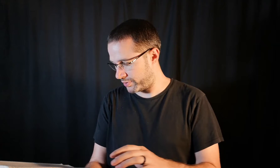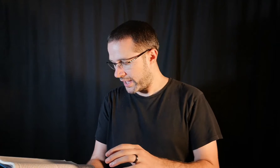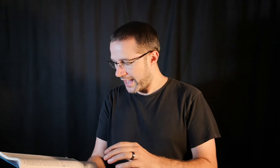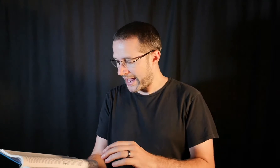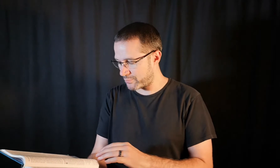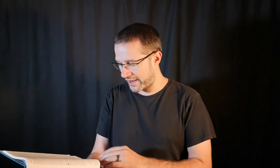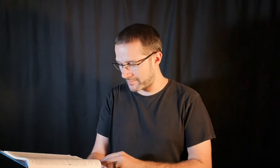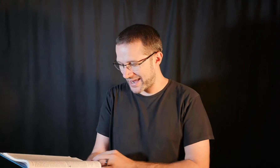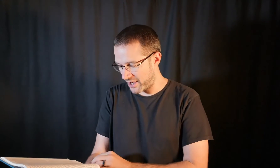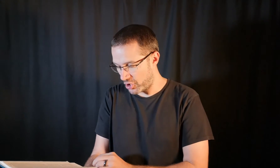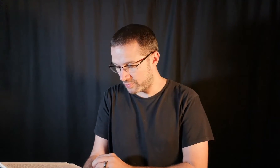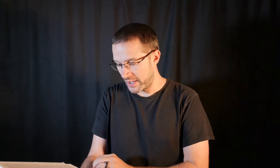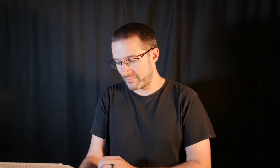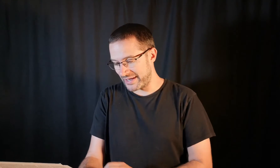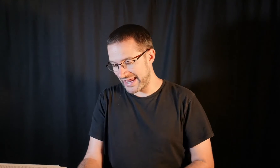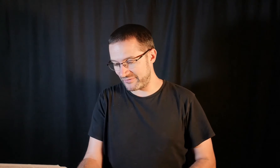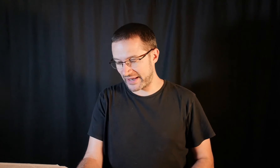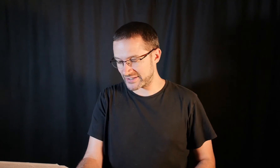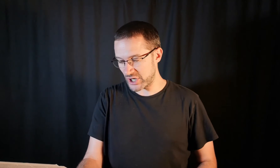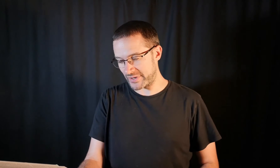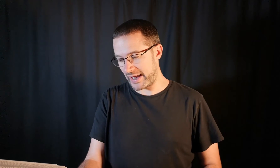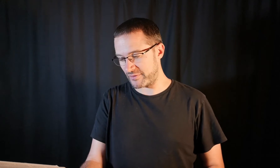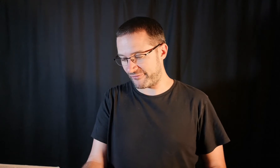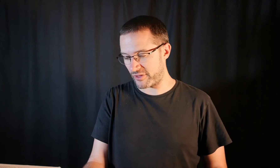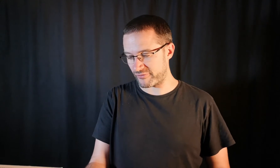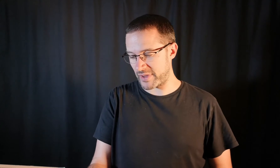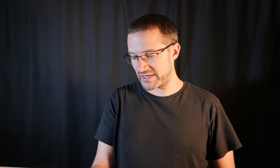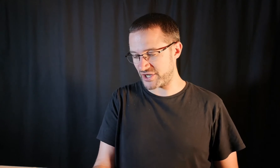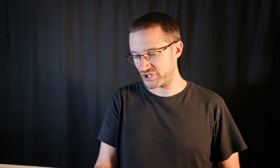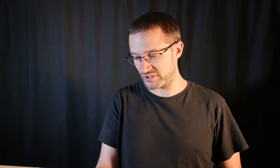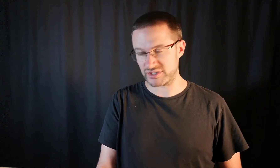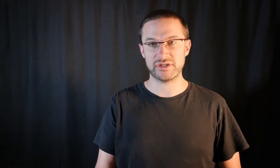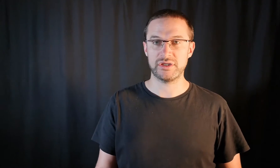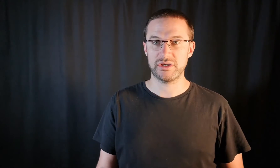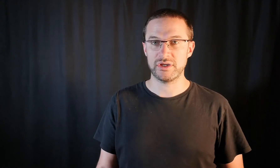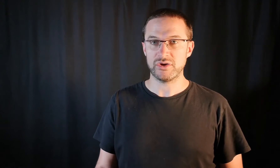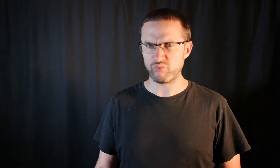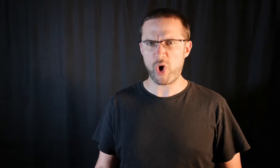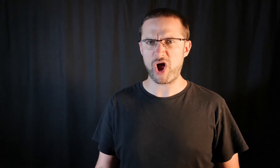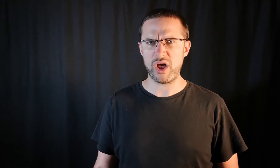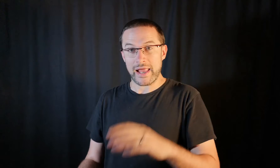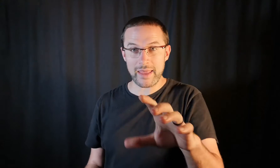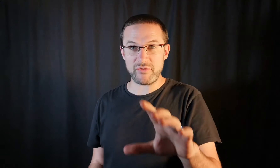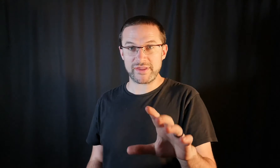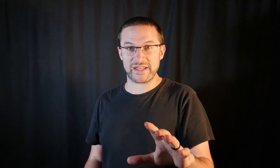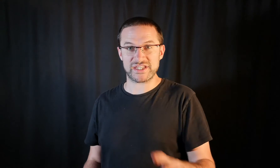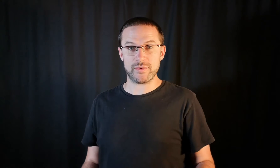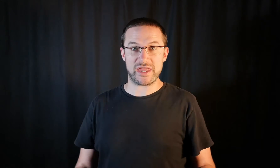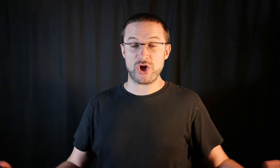Abraham in hope believed and so became the father of many nations. What? Let me read that to you in the new